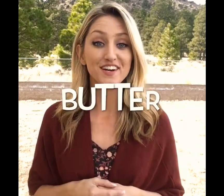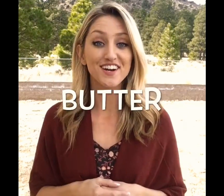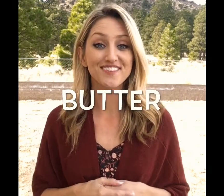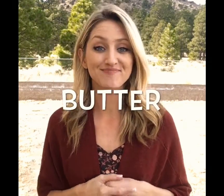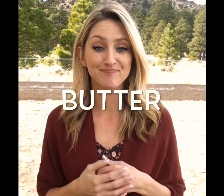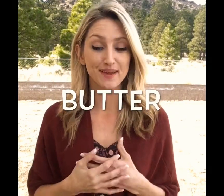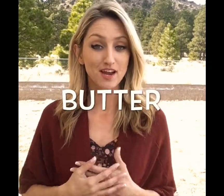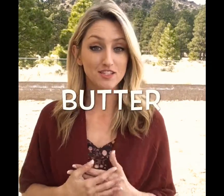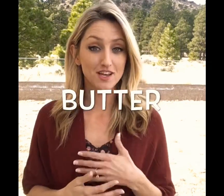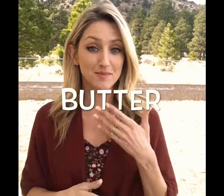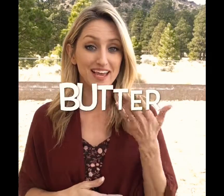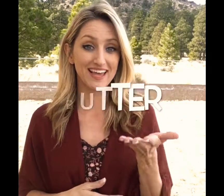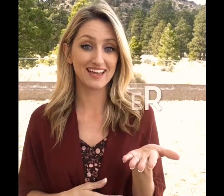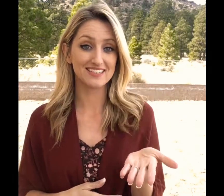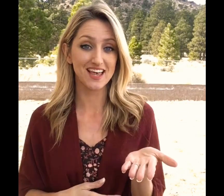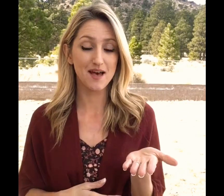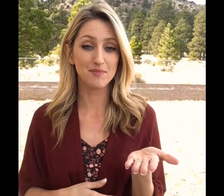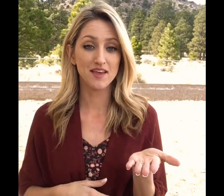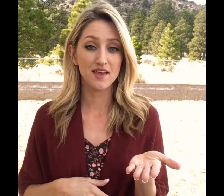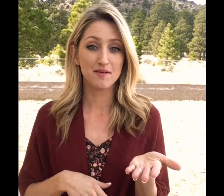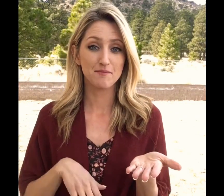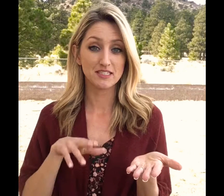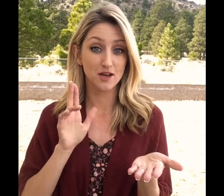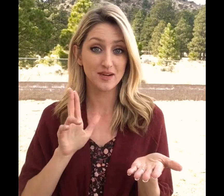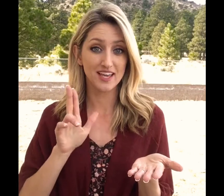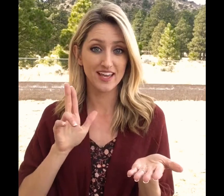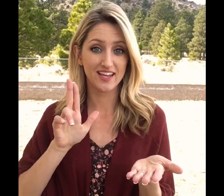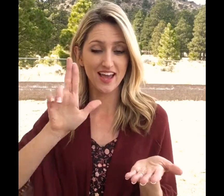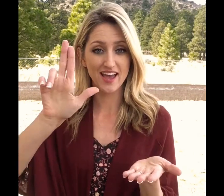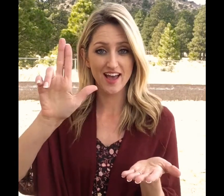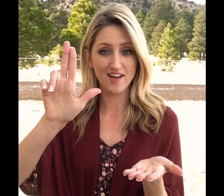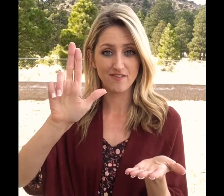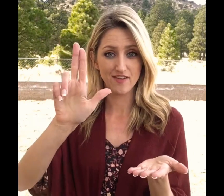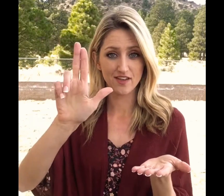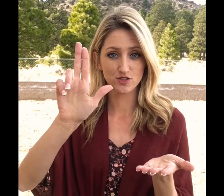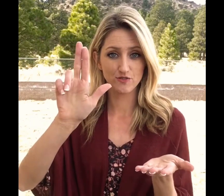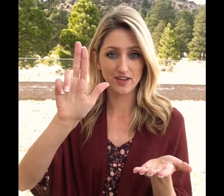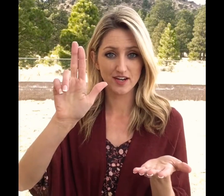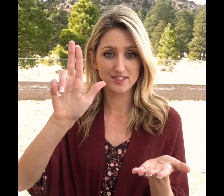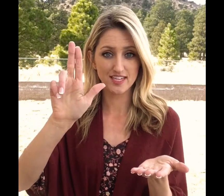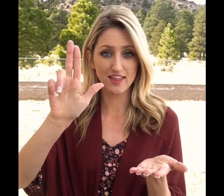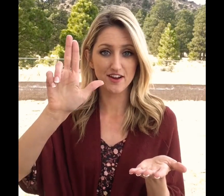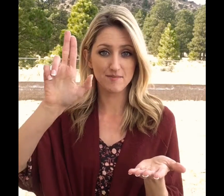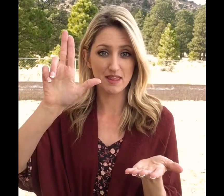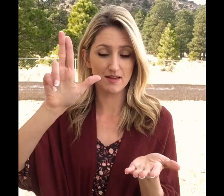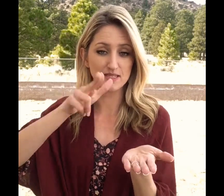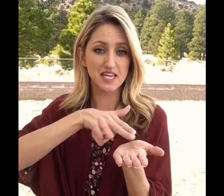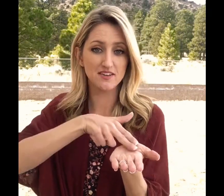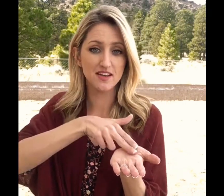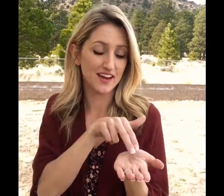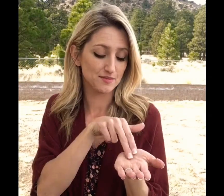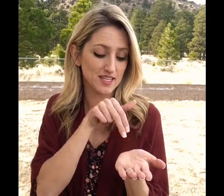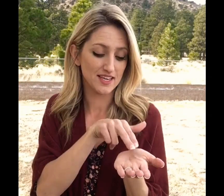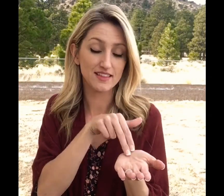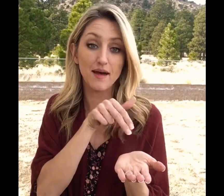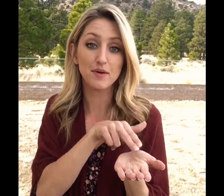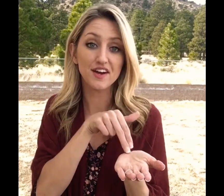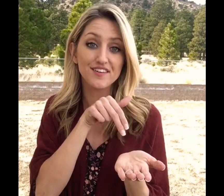Butter. My non-dominant hand is up. My dominant hand I have two fingers together and my thumb is out and I'm taking that butter.